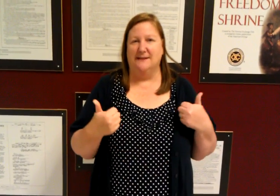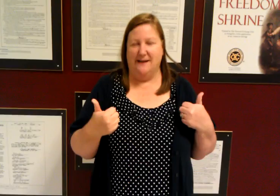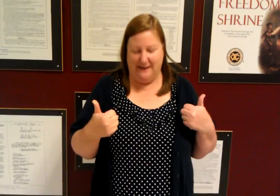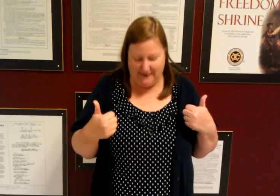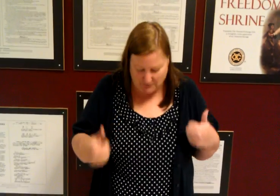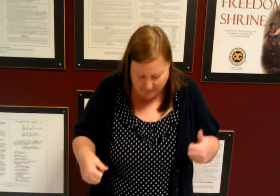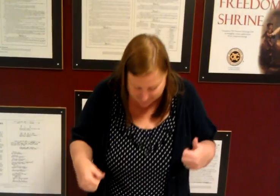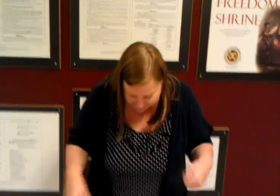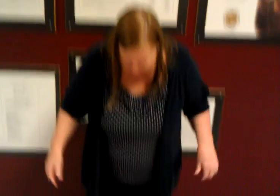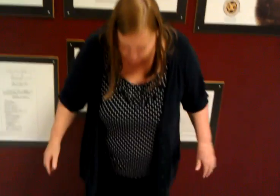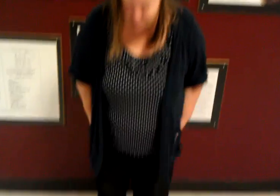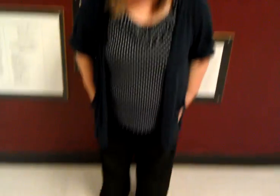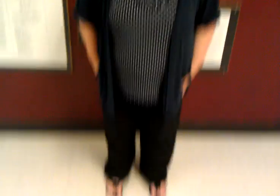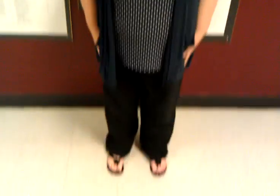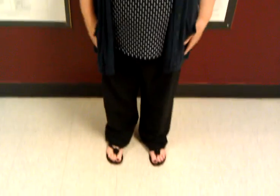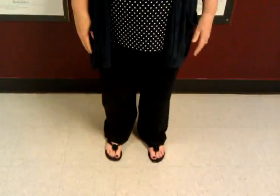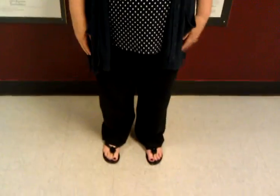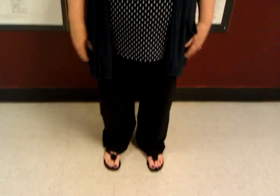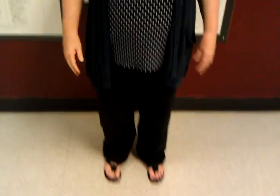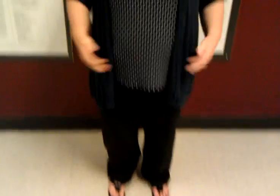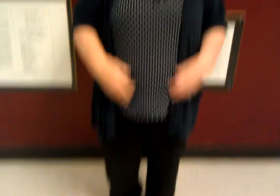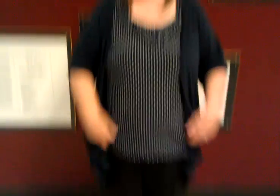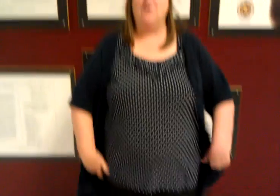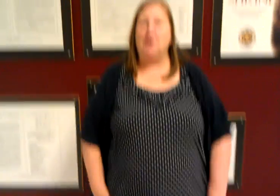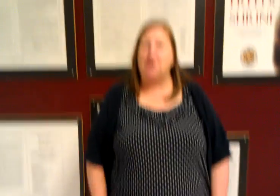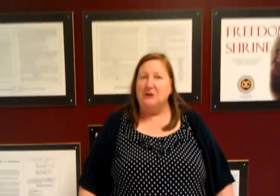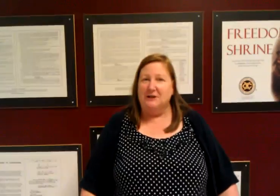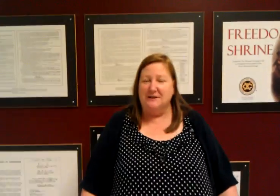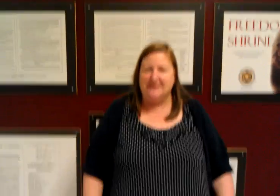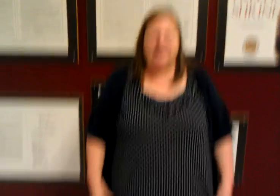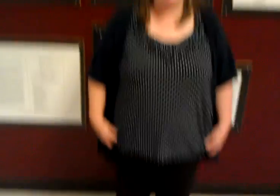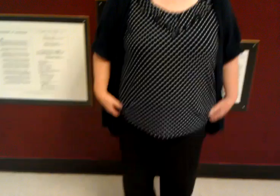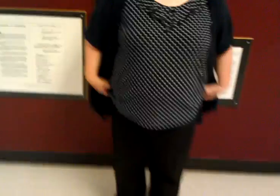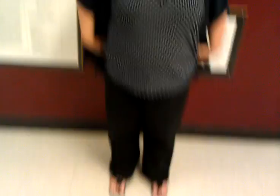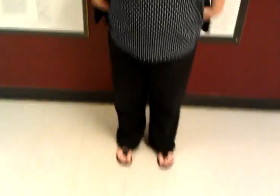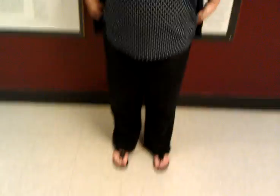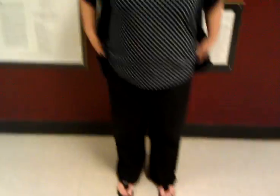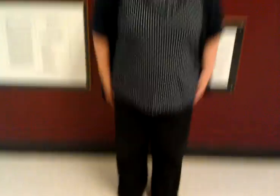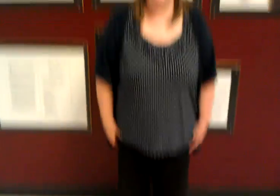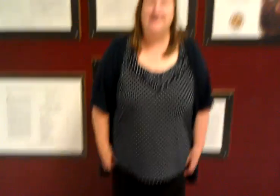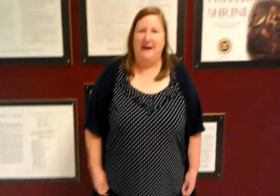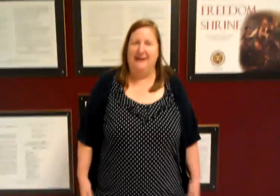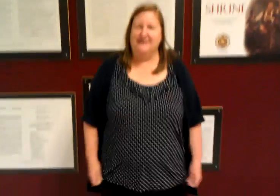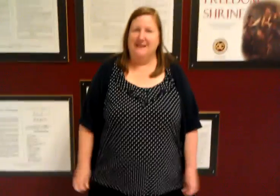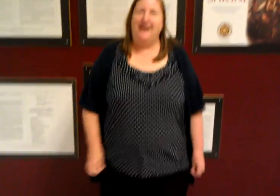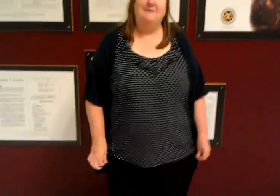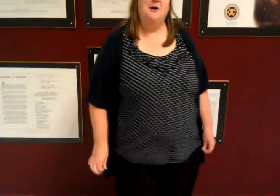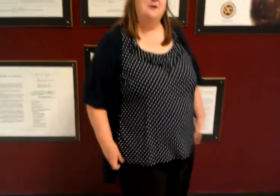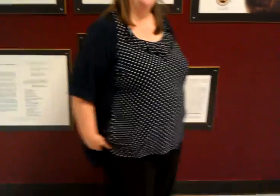exciting thing was I'm looking down for learned that I thought these pants that I have on again